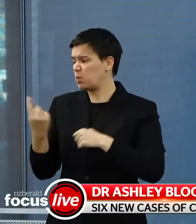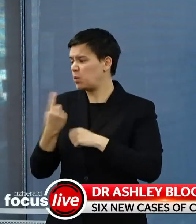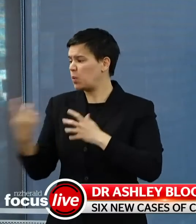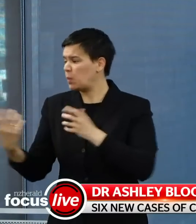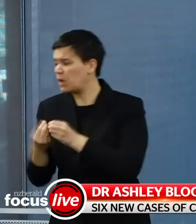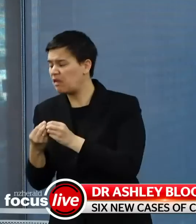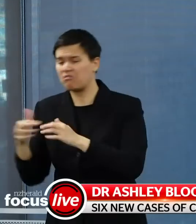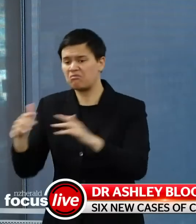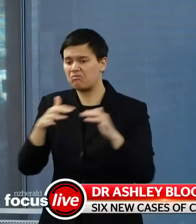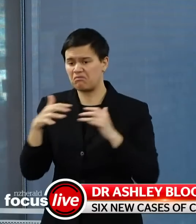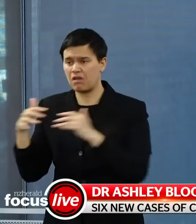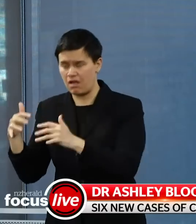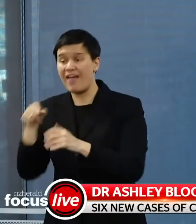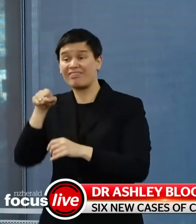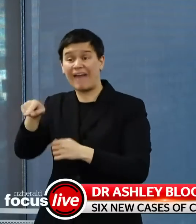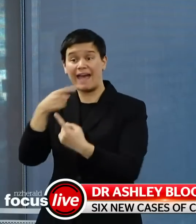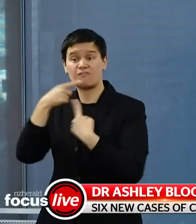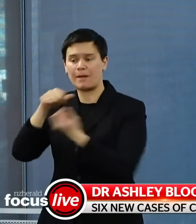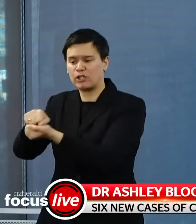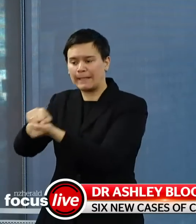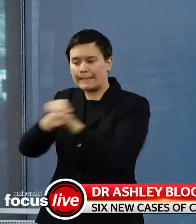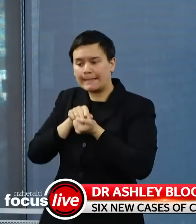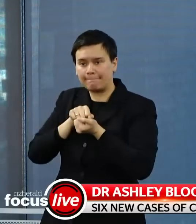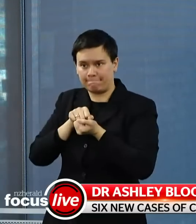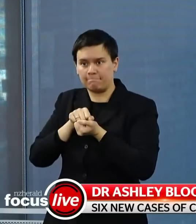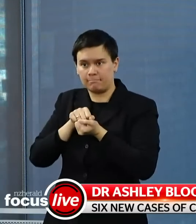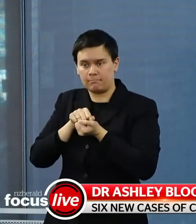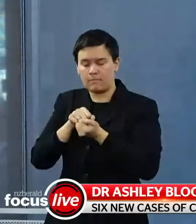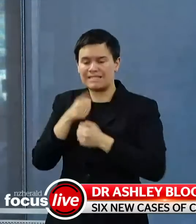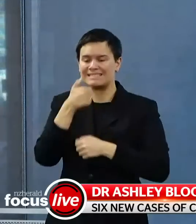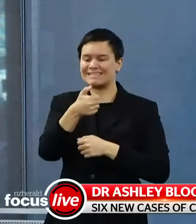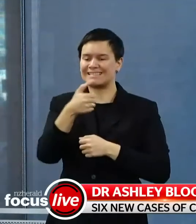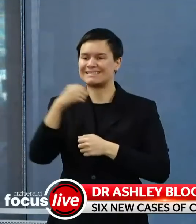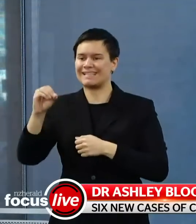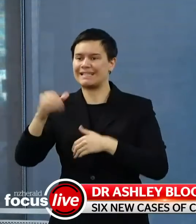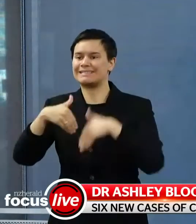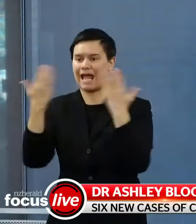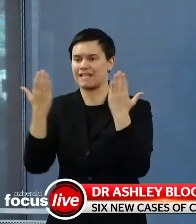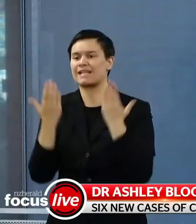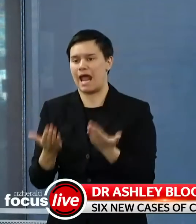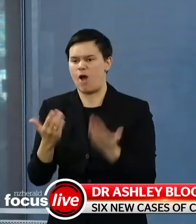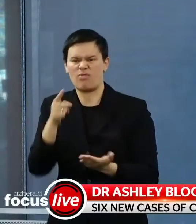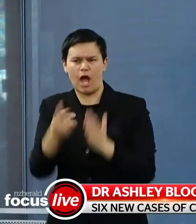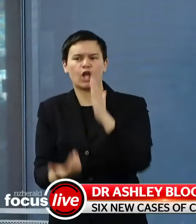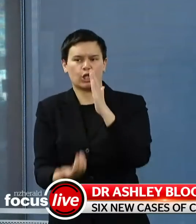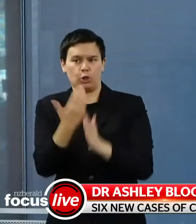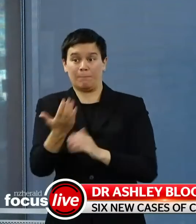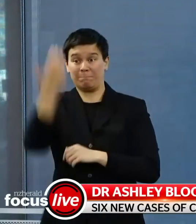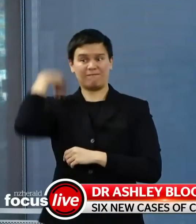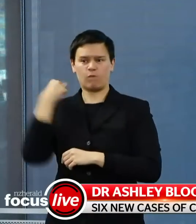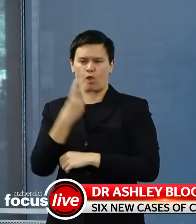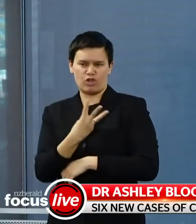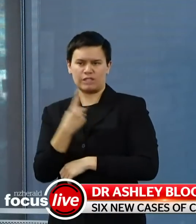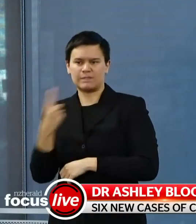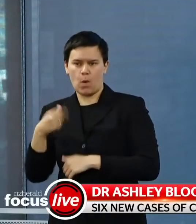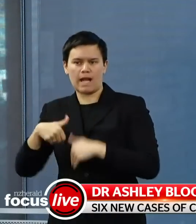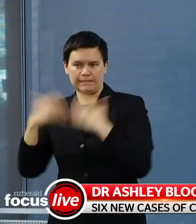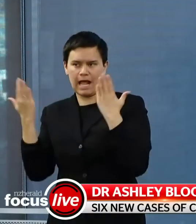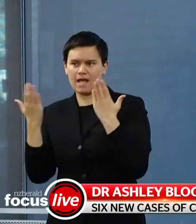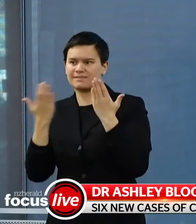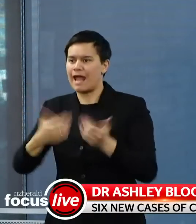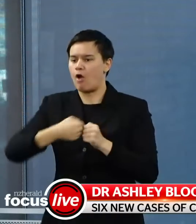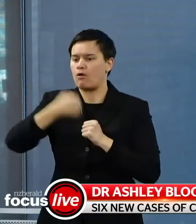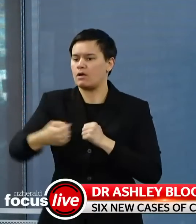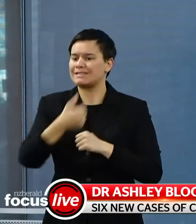the 31 days. That doesn't affect the security at all we cannot access your digital diary unless you choose to share it after a